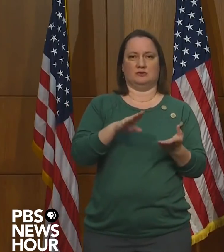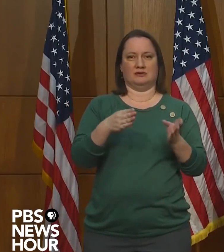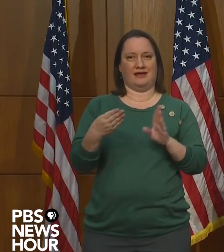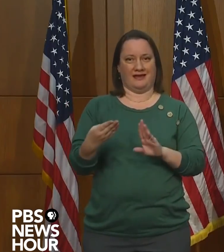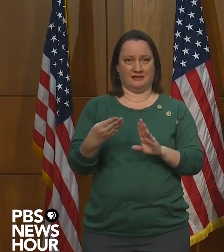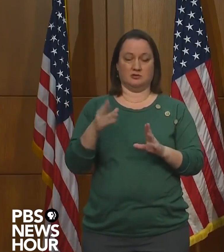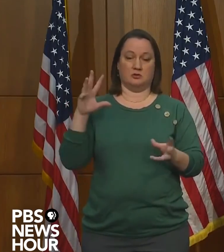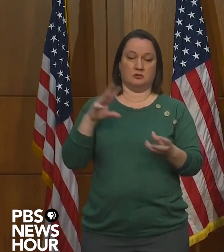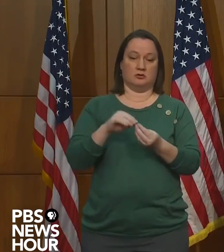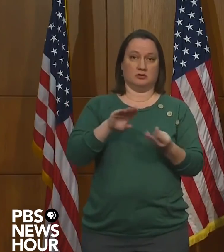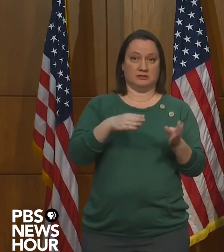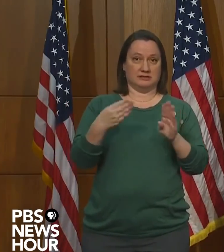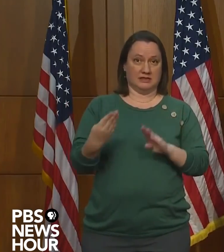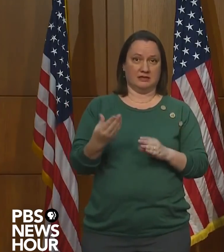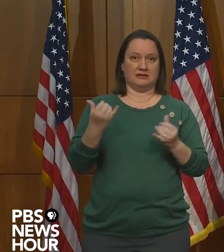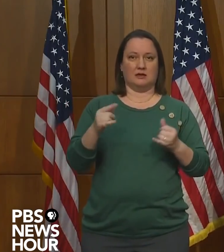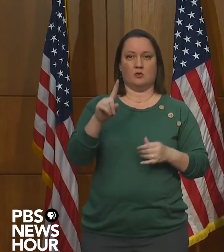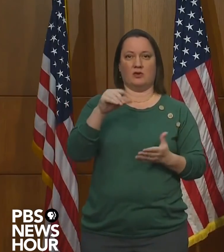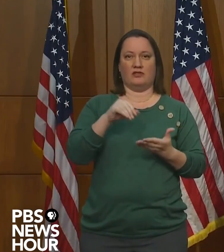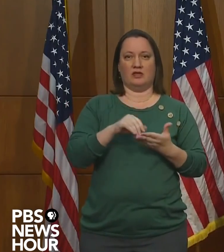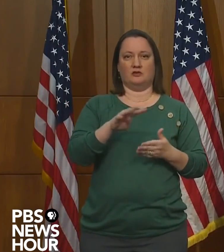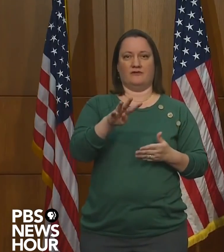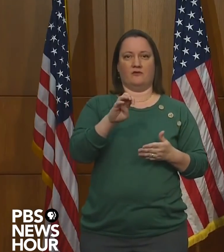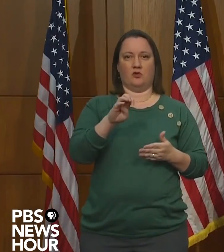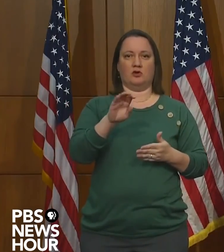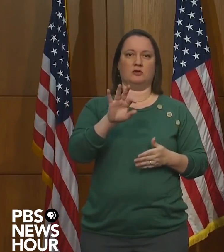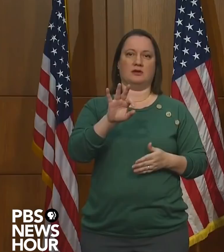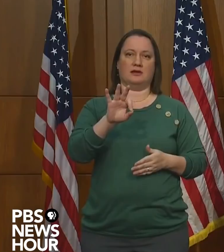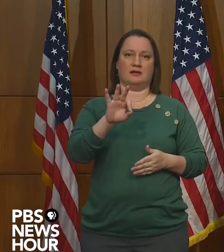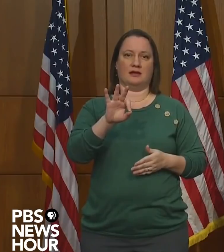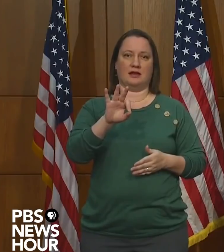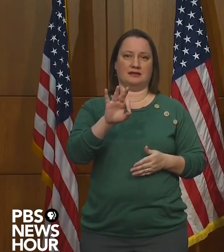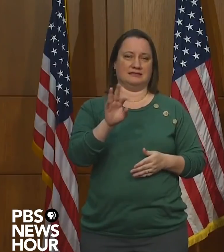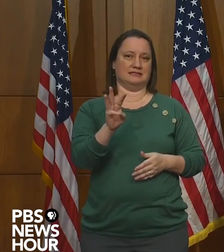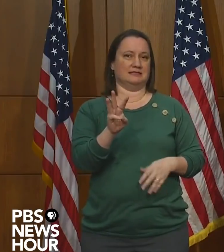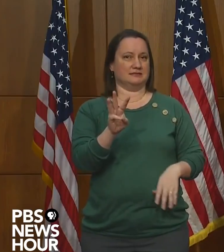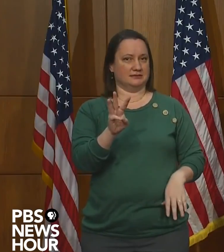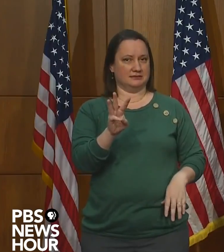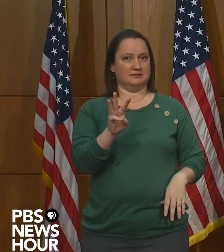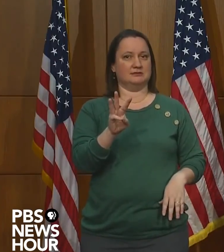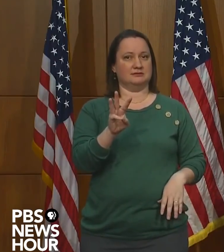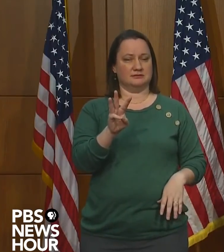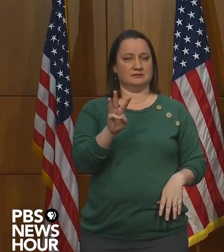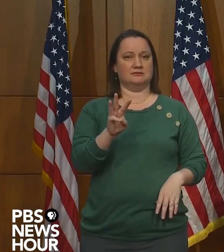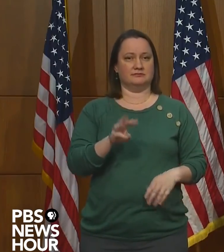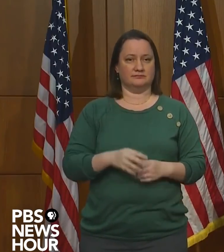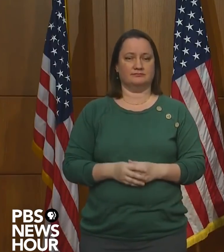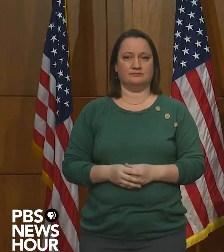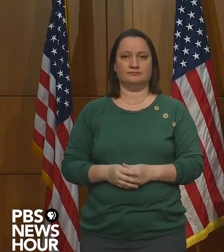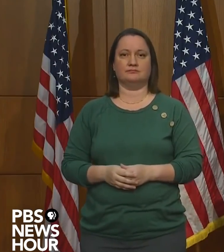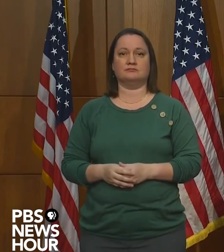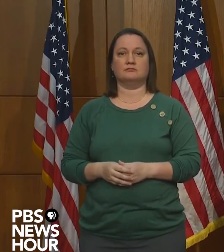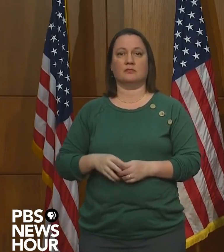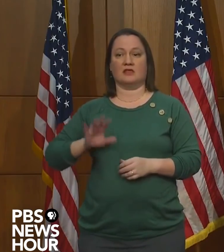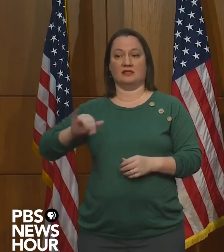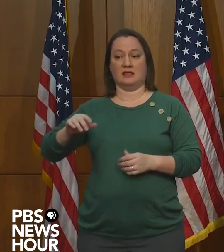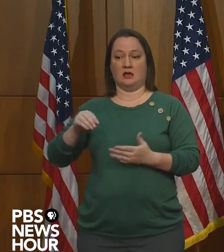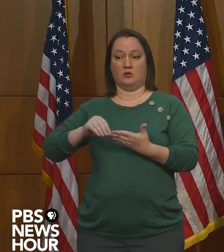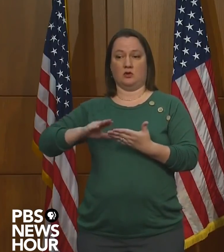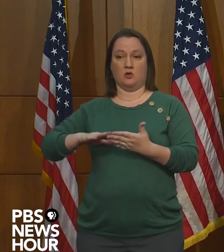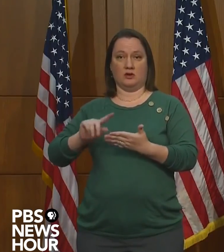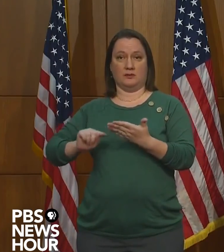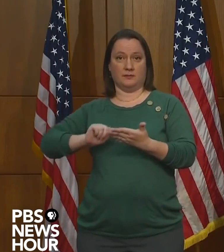the total deaths to 1,496. We posted over that last